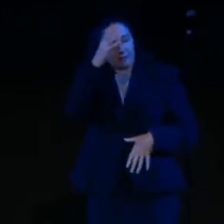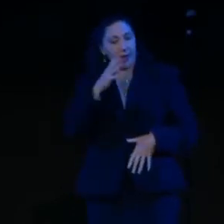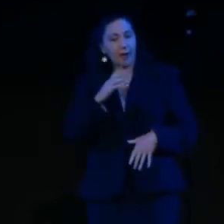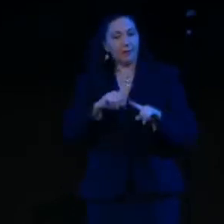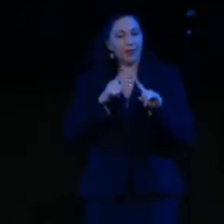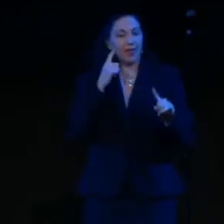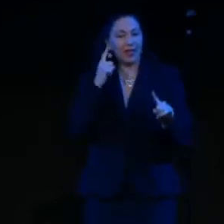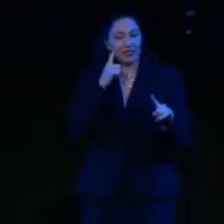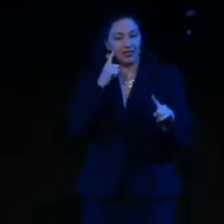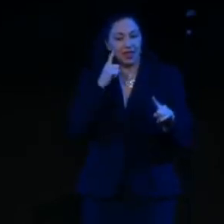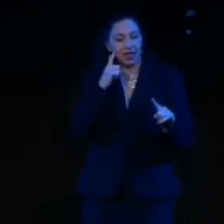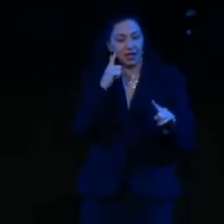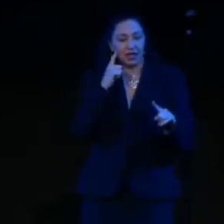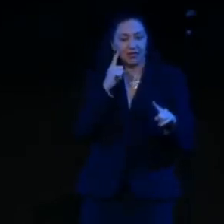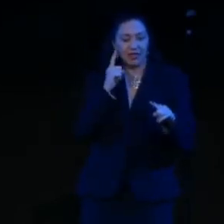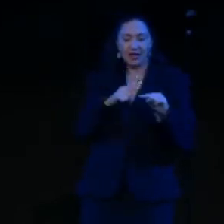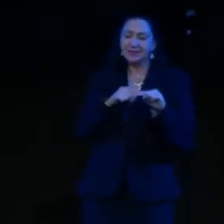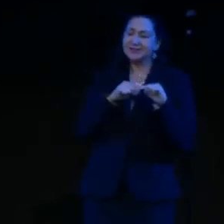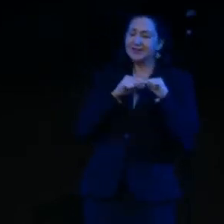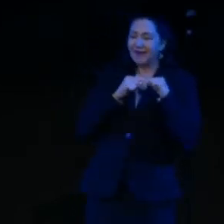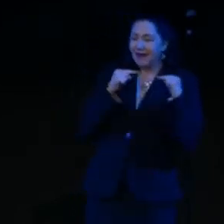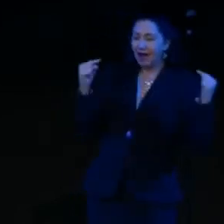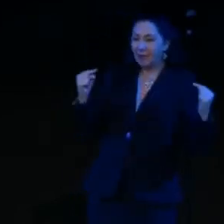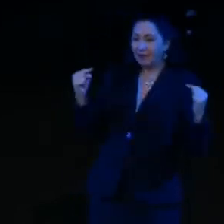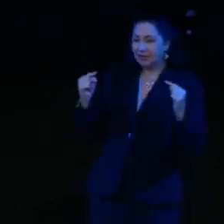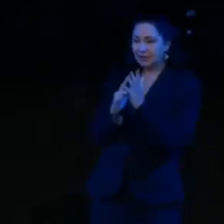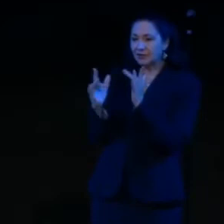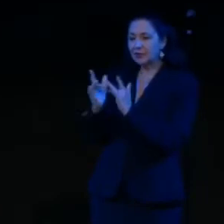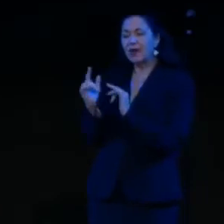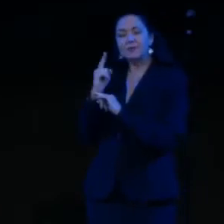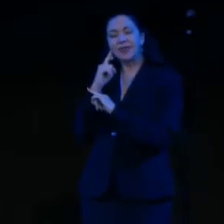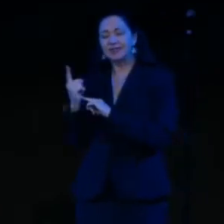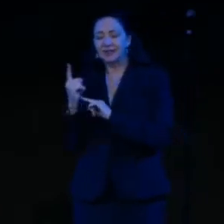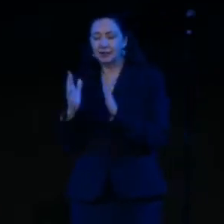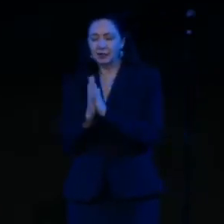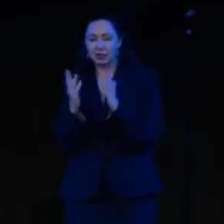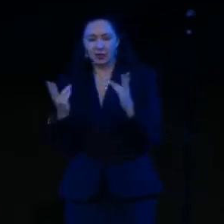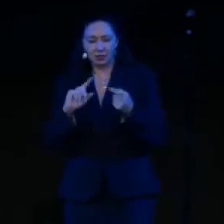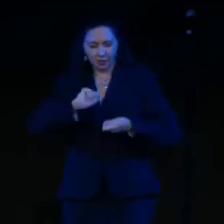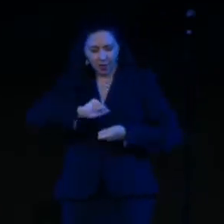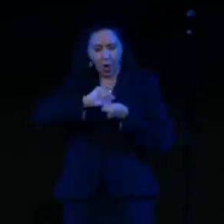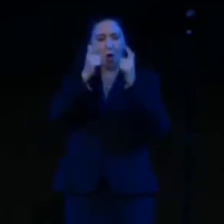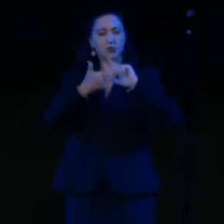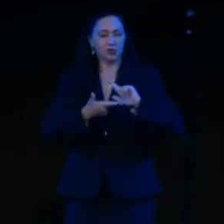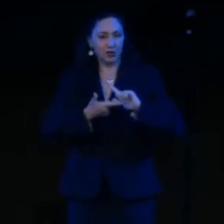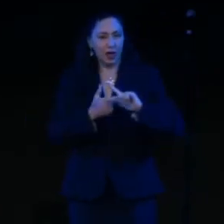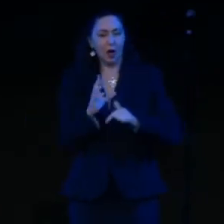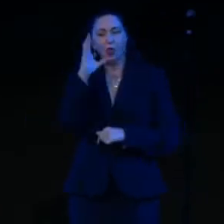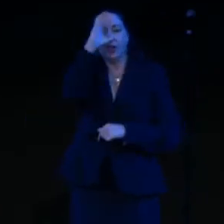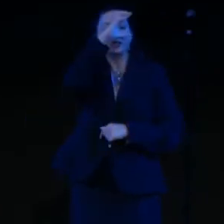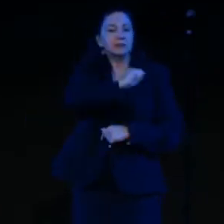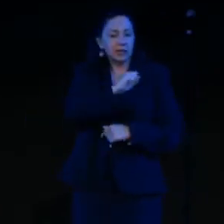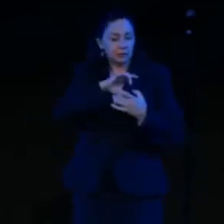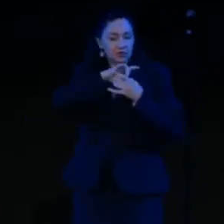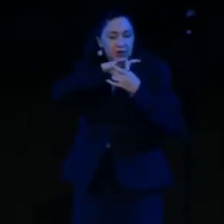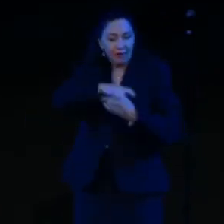or scriptural authority. It's over our interpretation of Scripture and our presuppositions or assumptions about the Scripture.